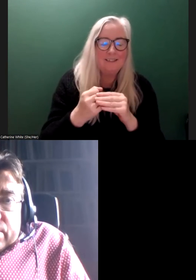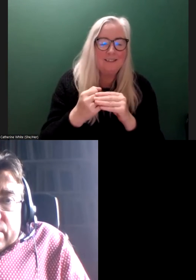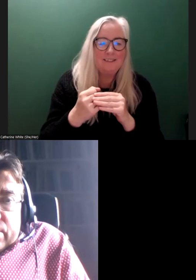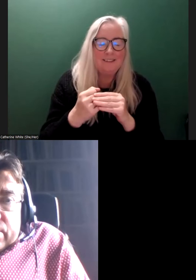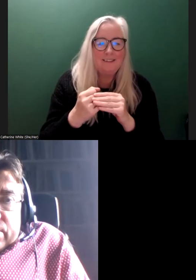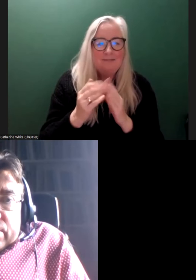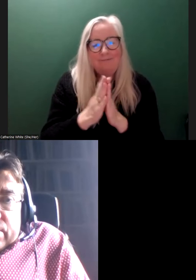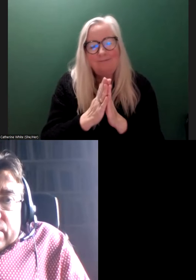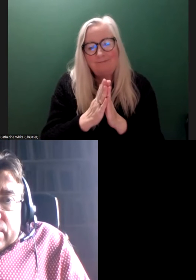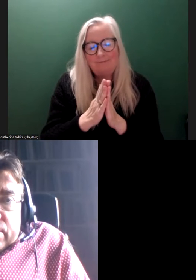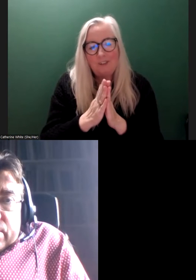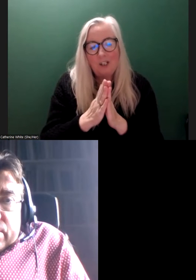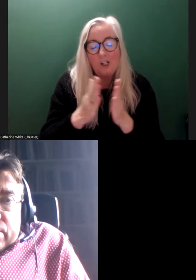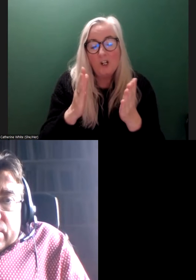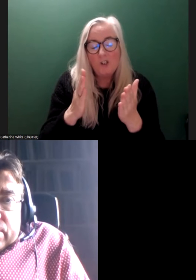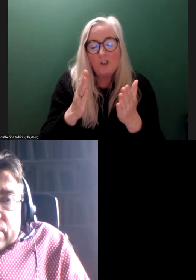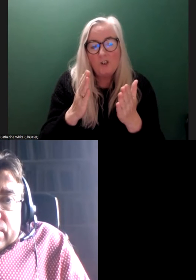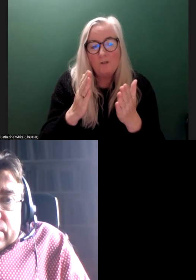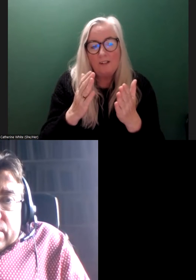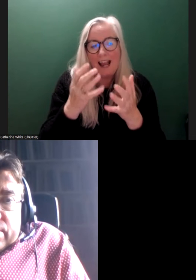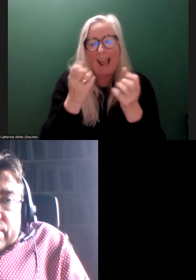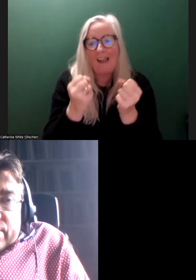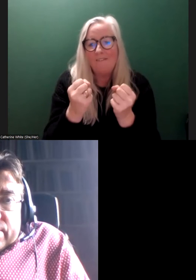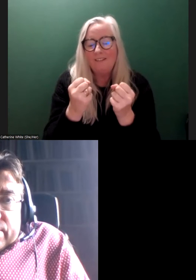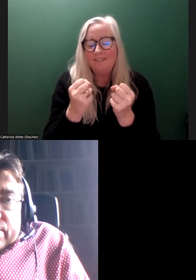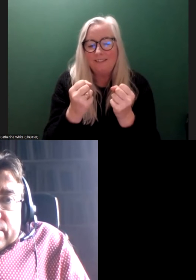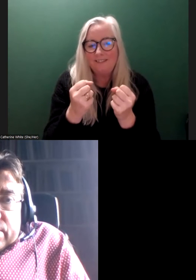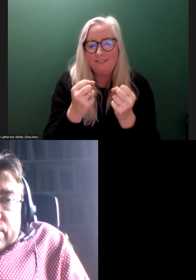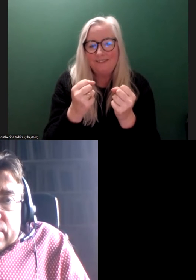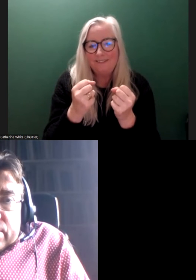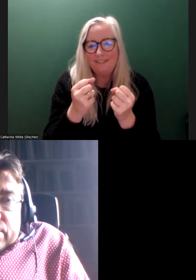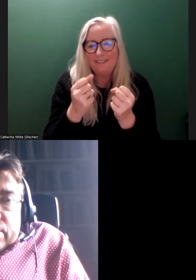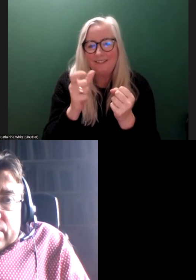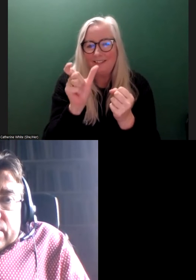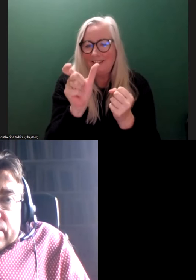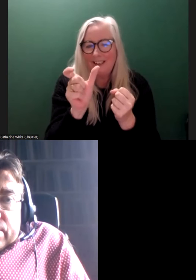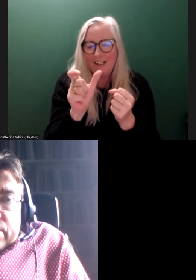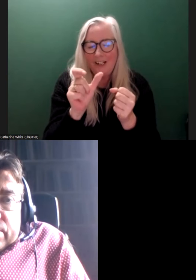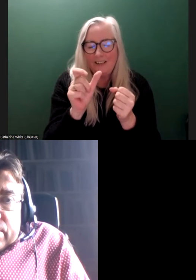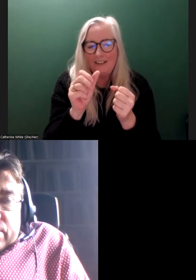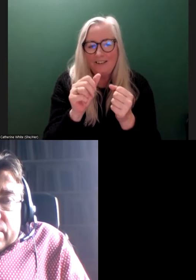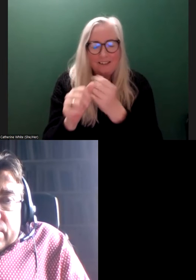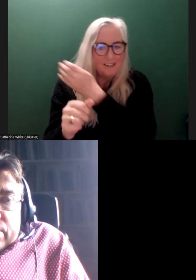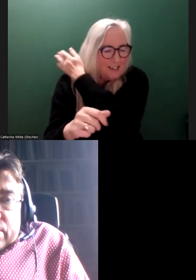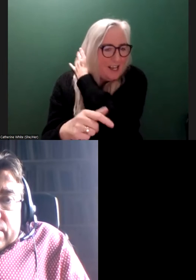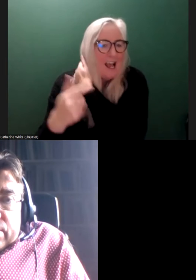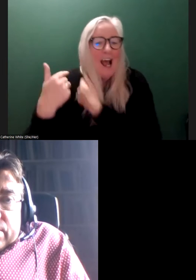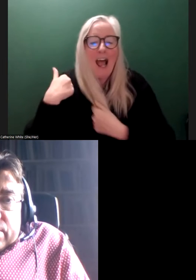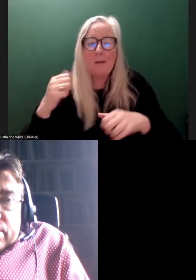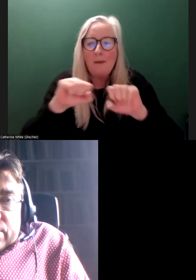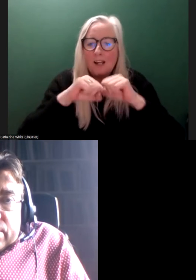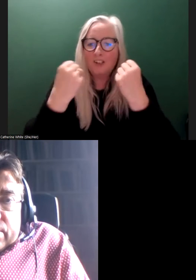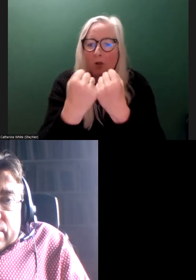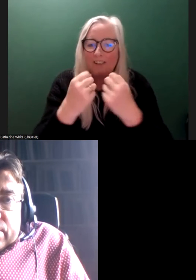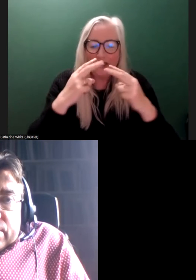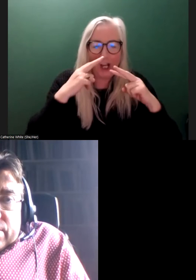Usually with disability, there's the squeaky wheel syndrome. think that's what it's called in socio-political circles. I'm not a sociologist, unfortunately. I'm